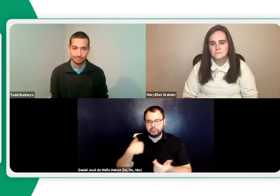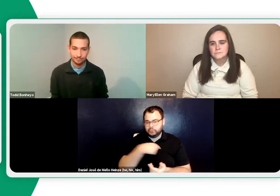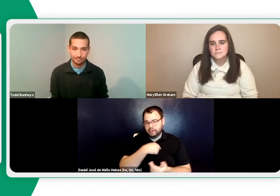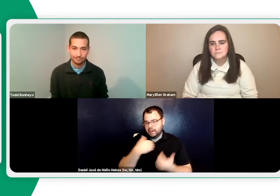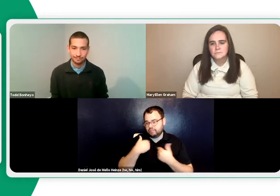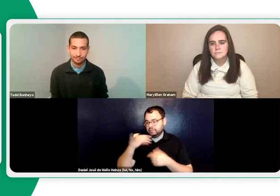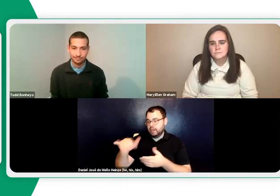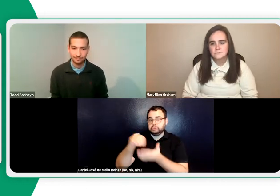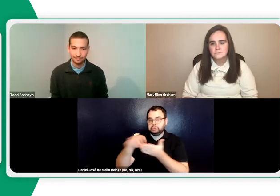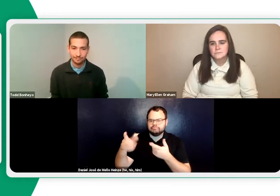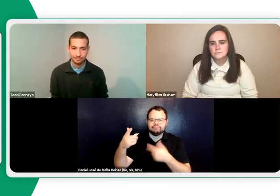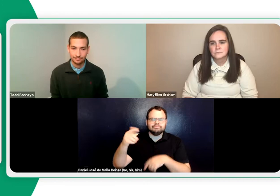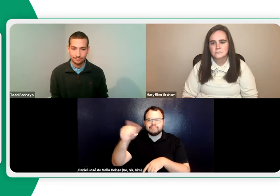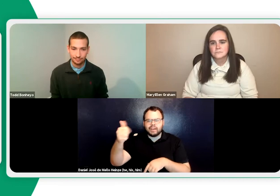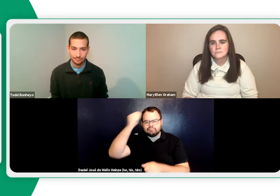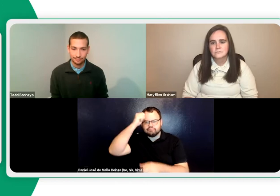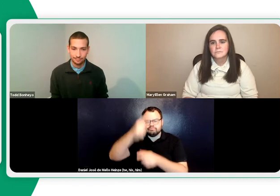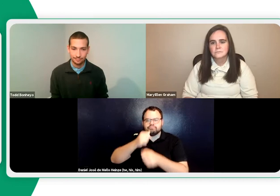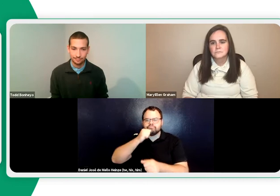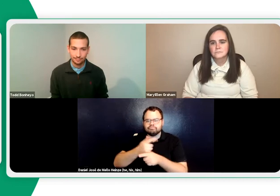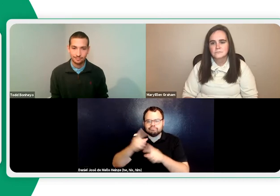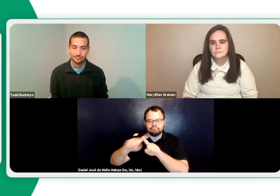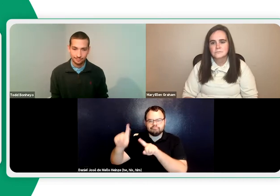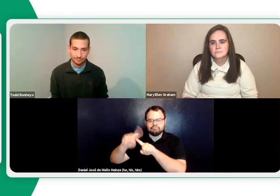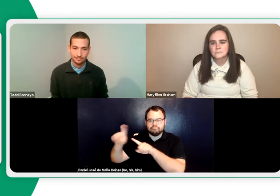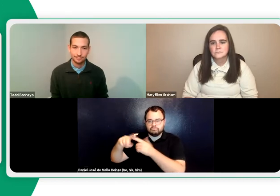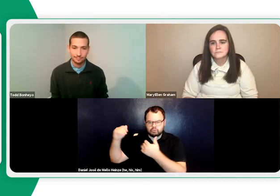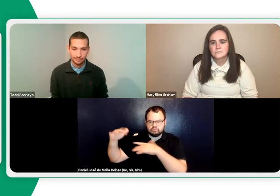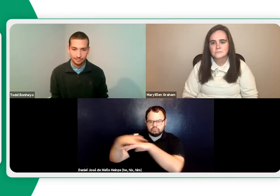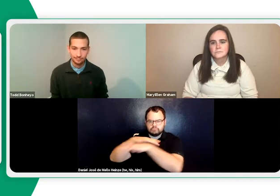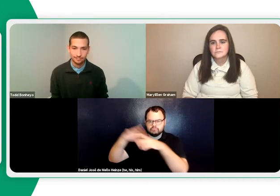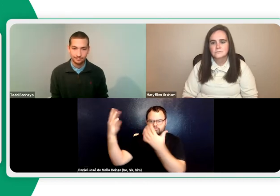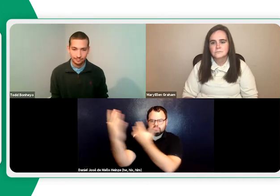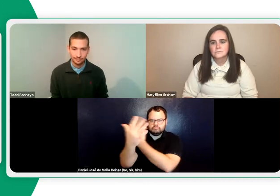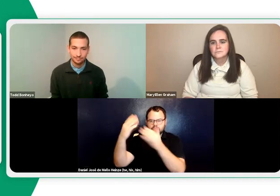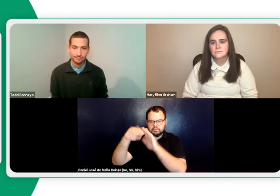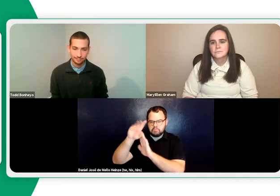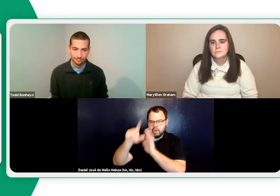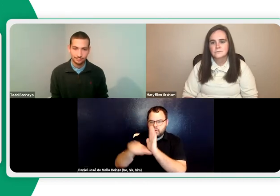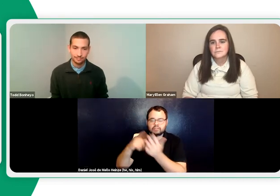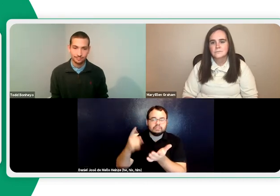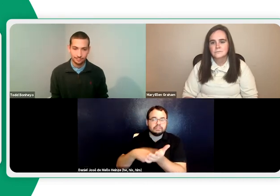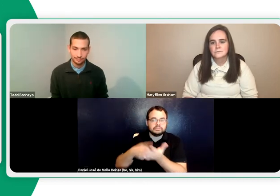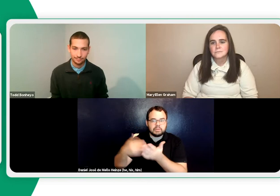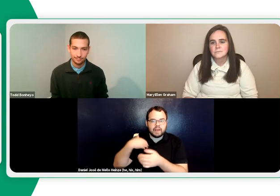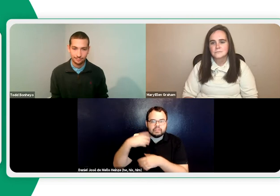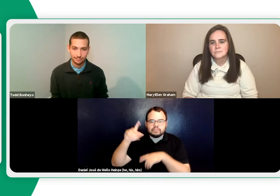distraction to others. For example, we have some students who have siblings in the house with them. And so, it's a very busy